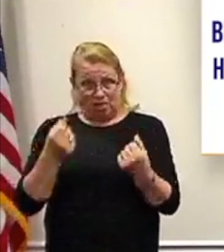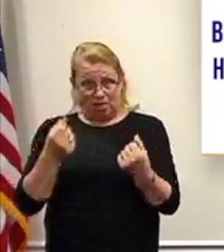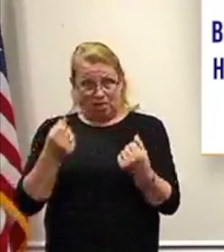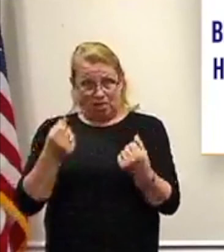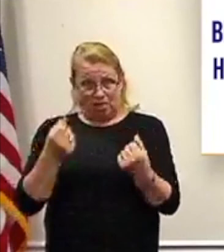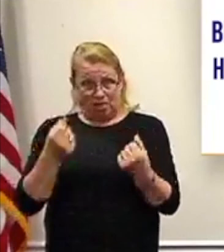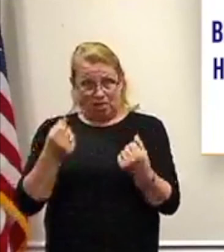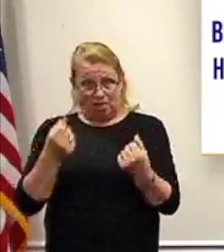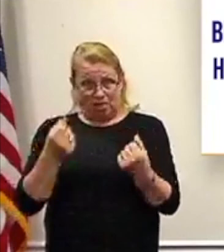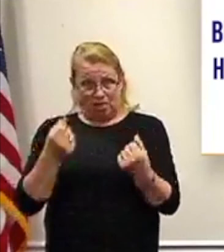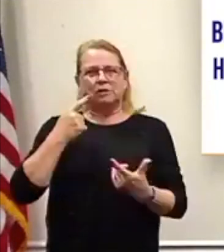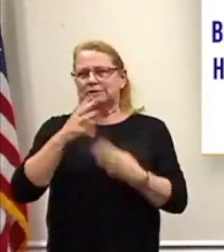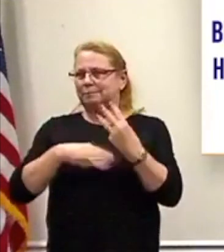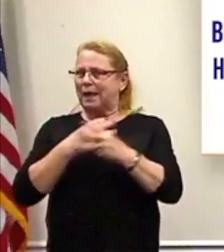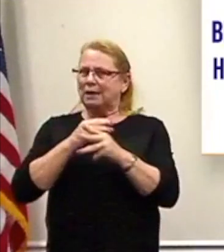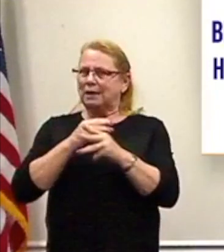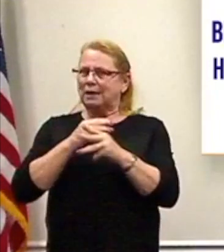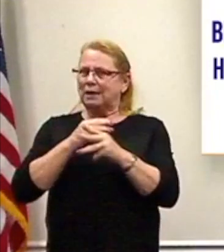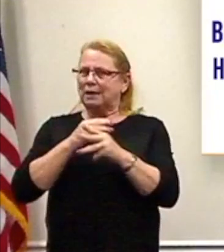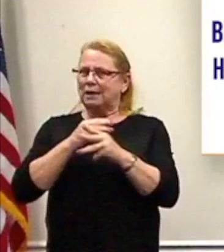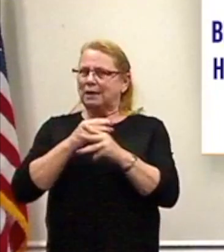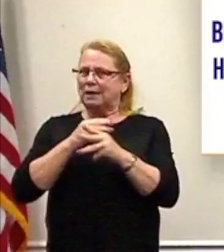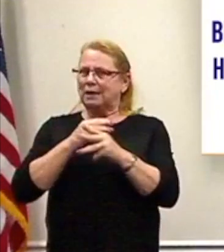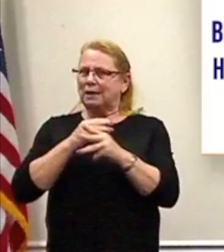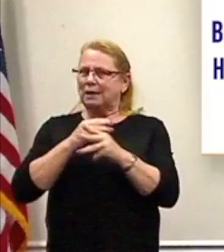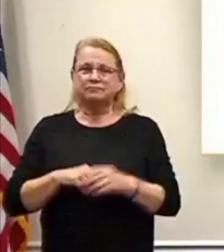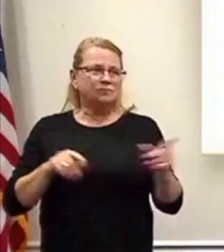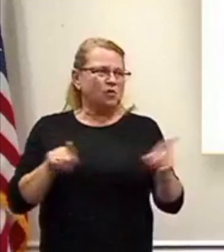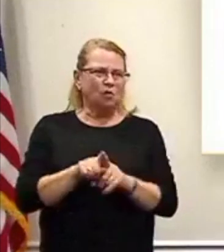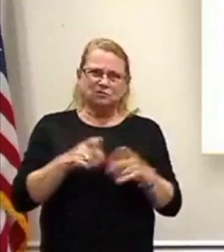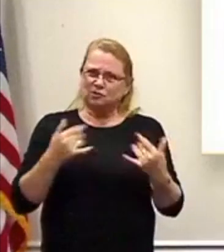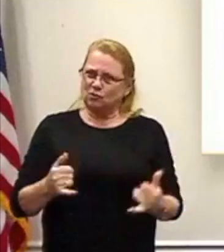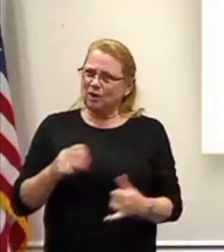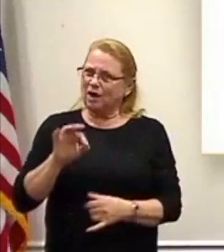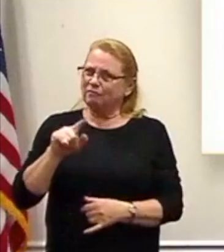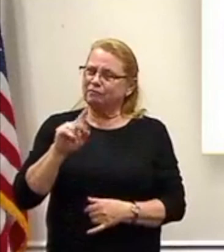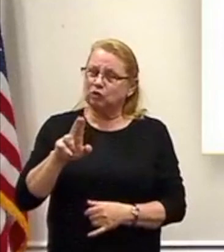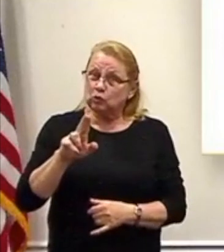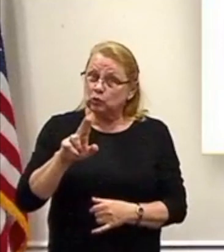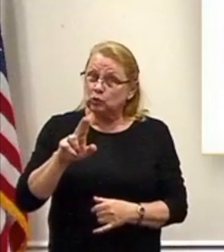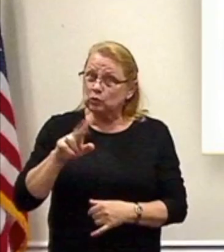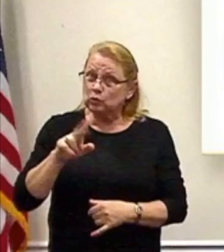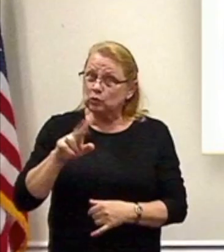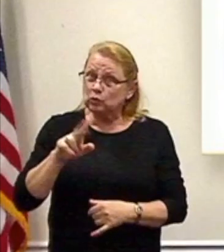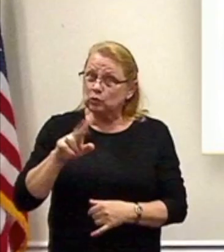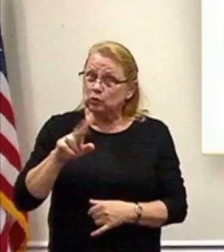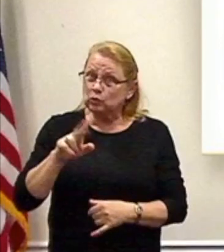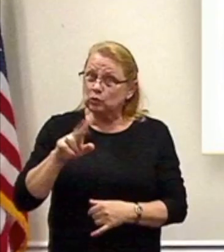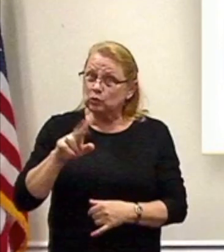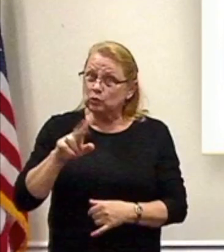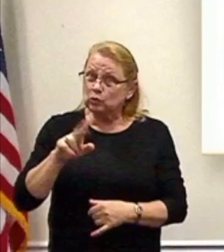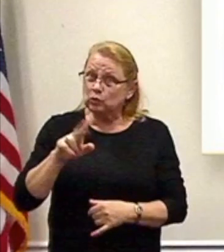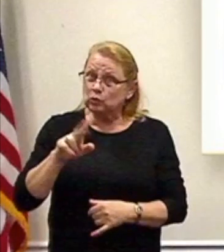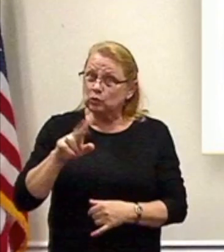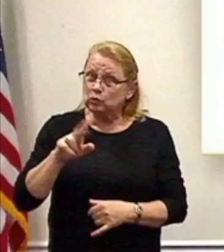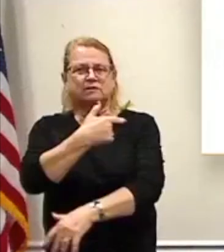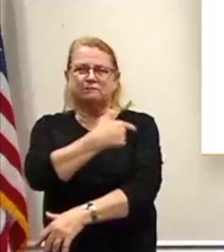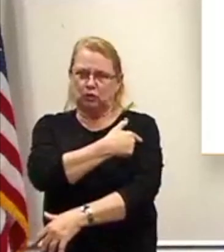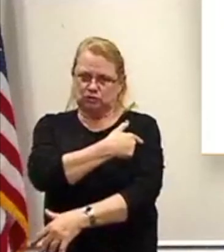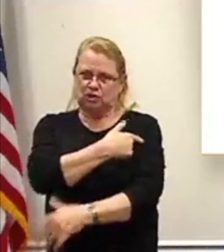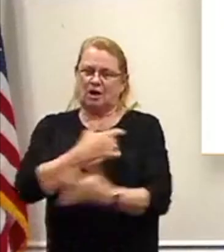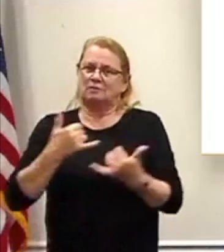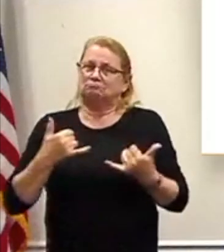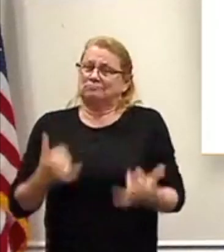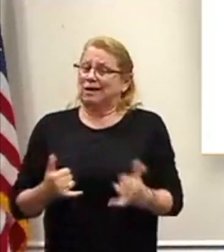starting the flu season, I'd encourage you, if you choose, to get your flu shot. Very important. Again,